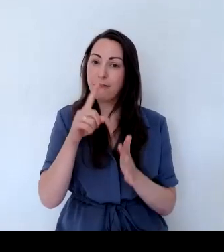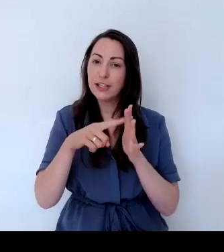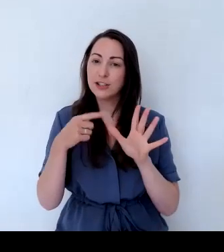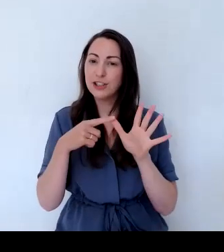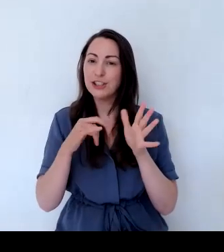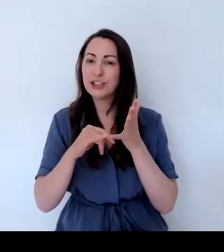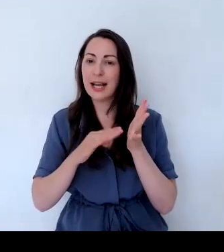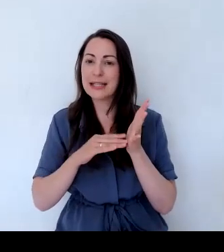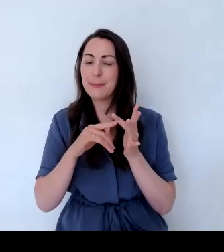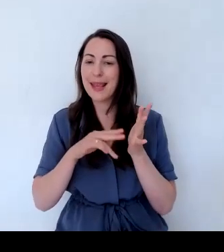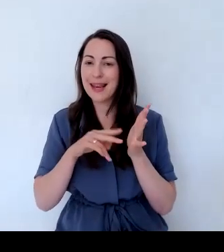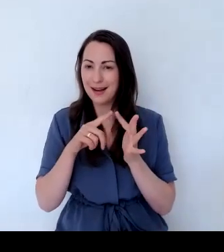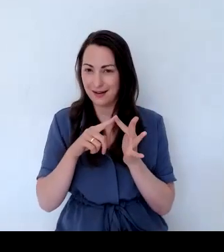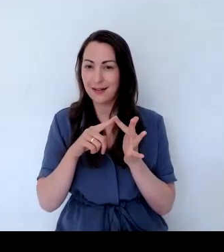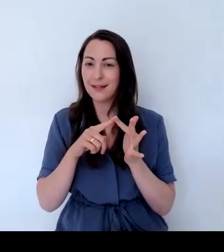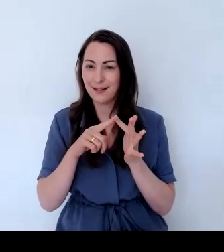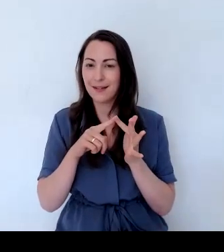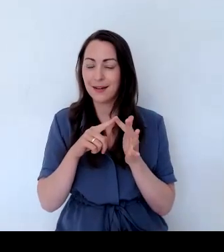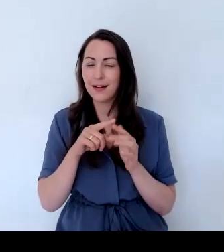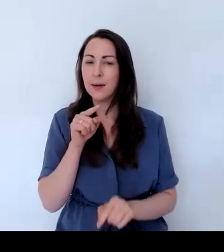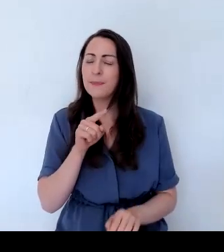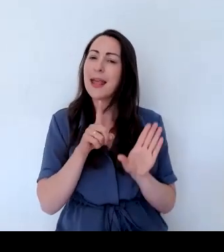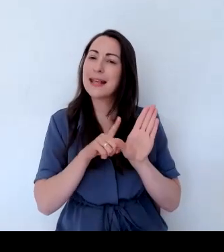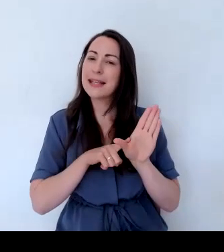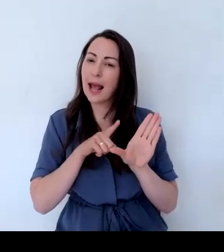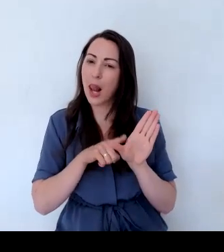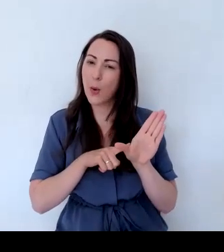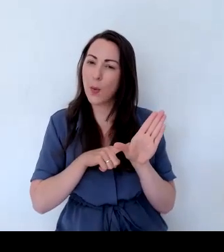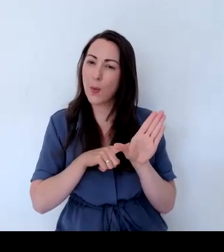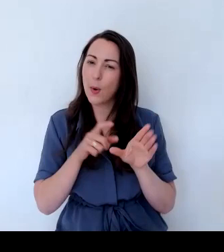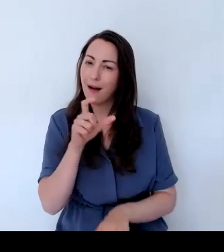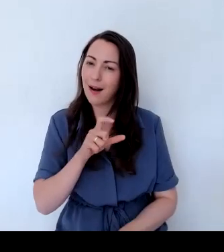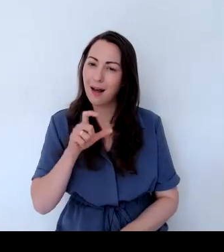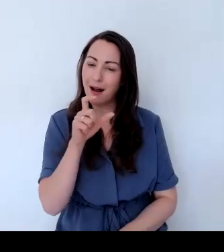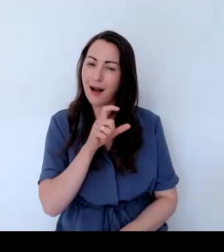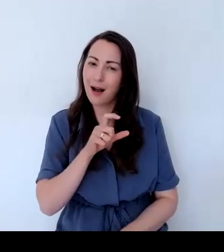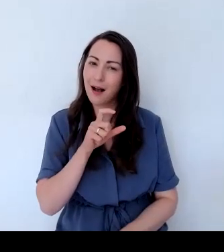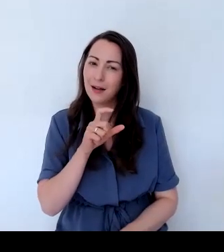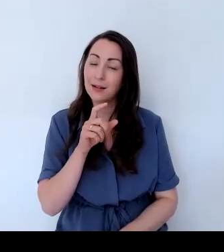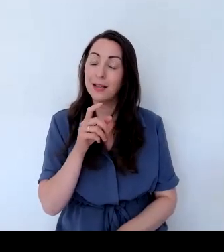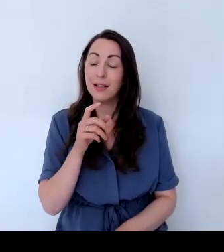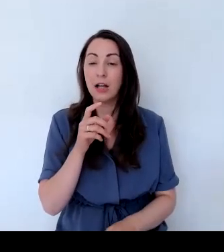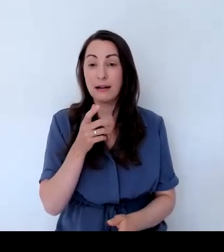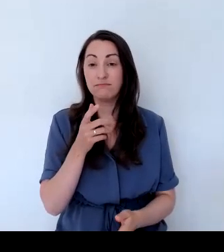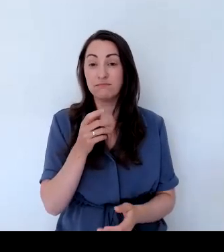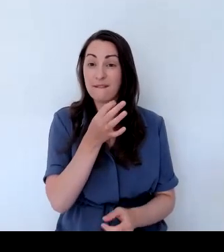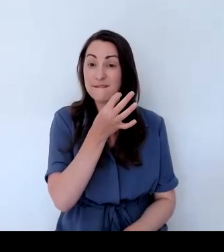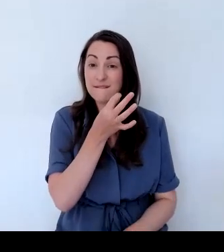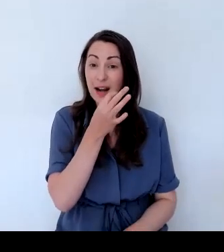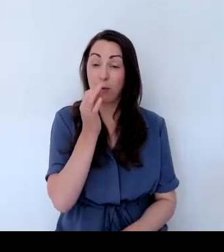yellow jasmine, which again is flowering very late winter into spring.